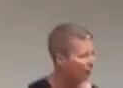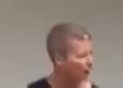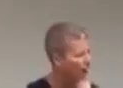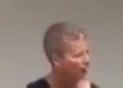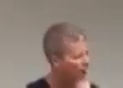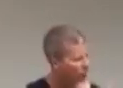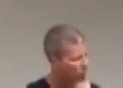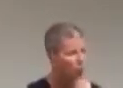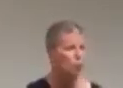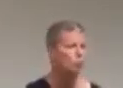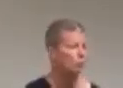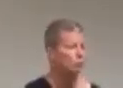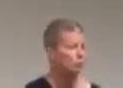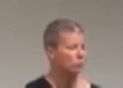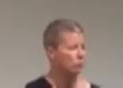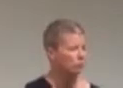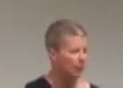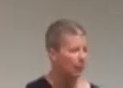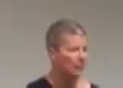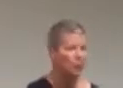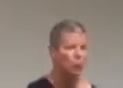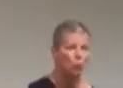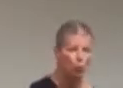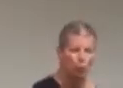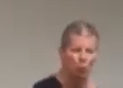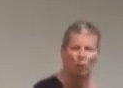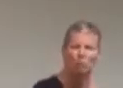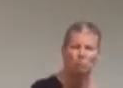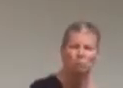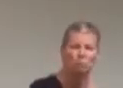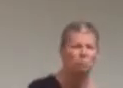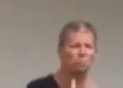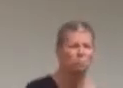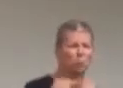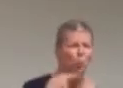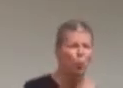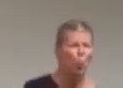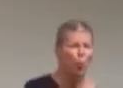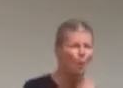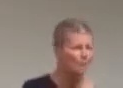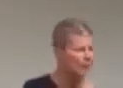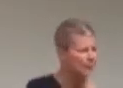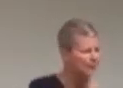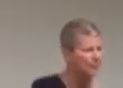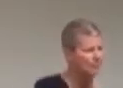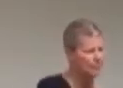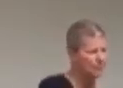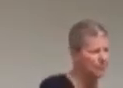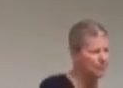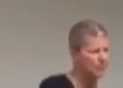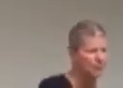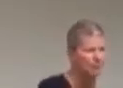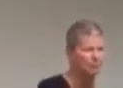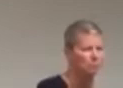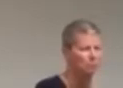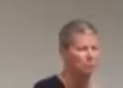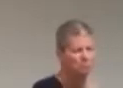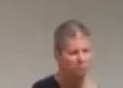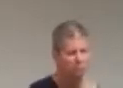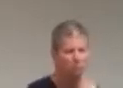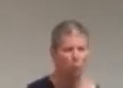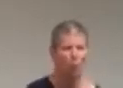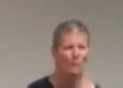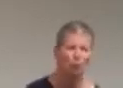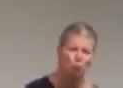to have a wider discussion about what is intimacy and how do we determine how